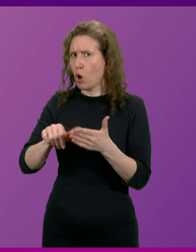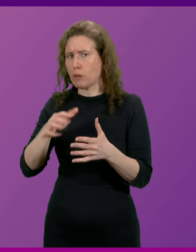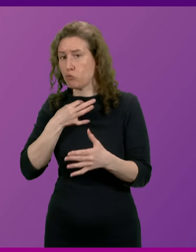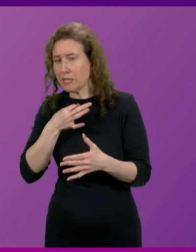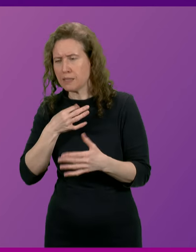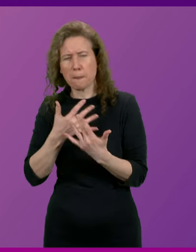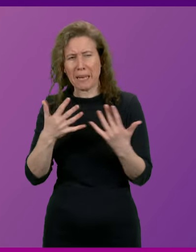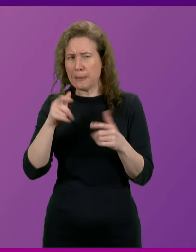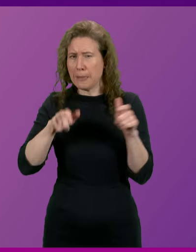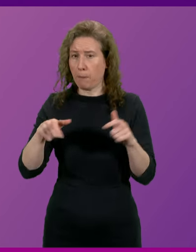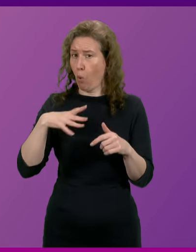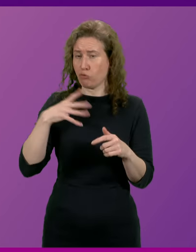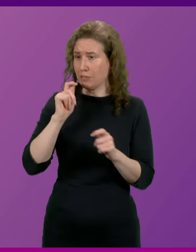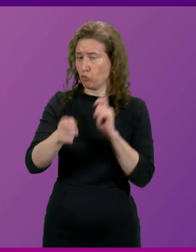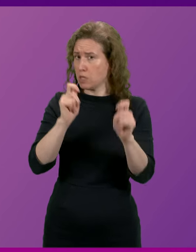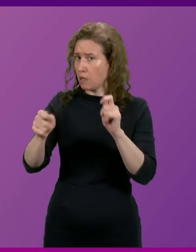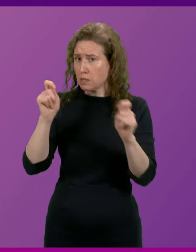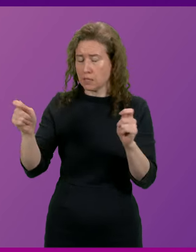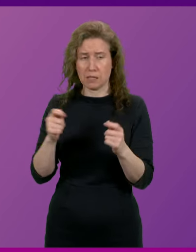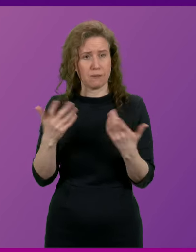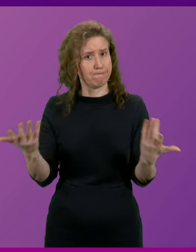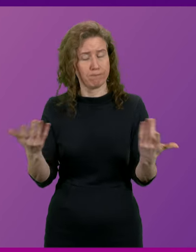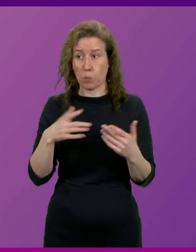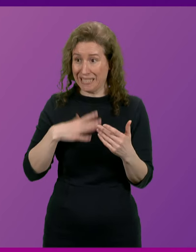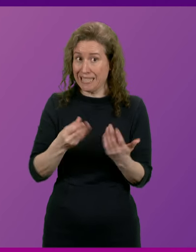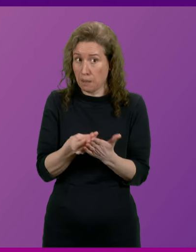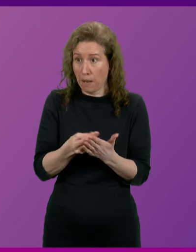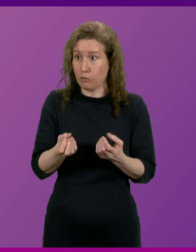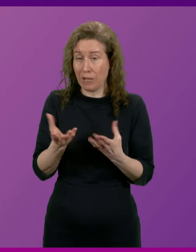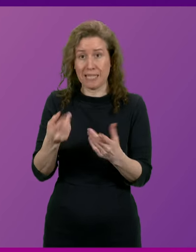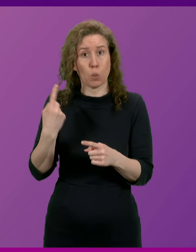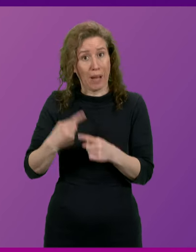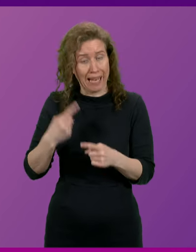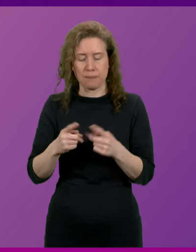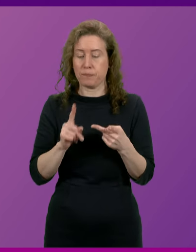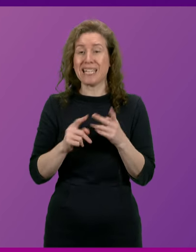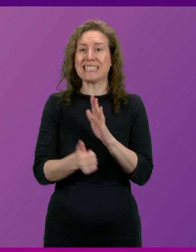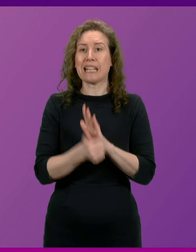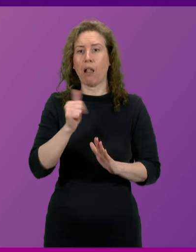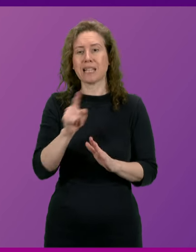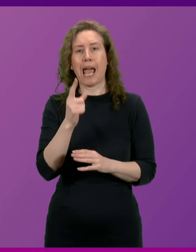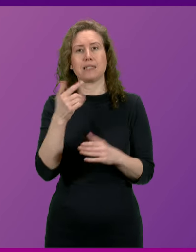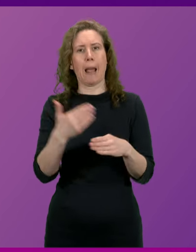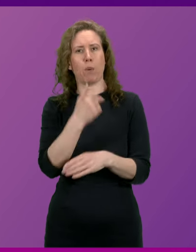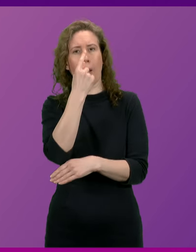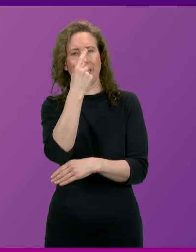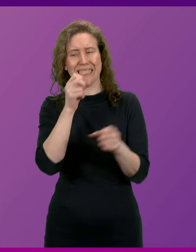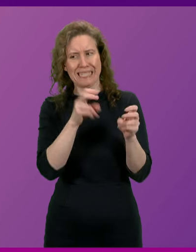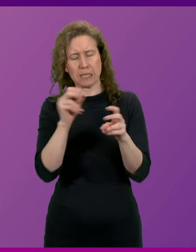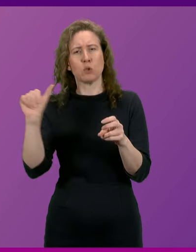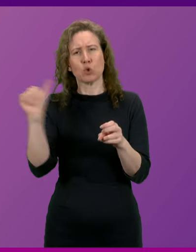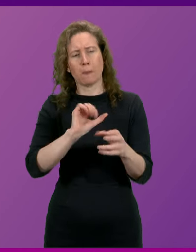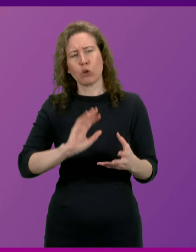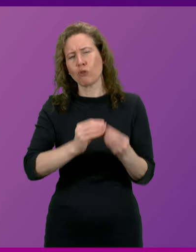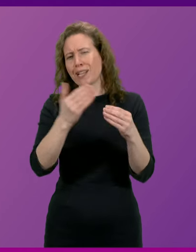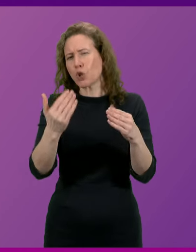have already been made redundant, with many more at risk if funding is not released quickly. Skills and employability systems should be about creating